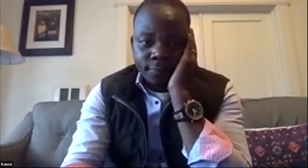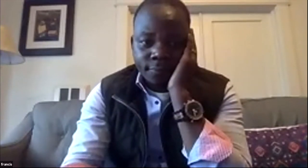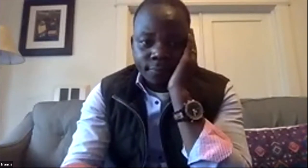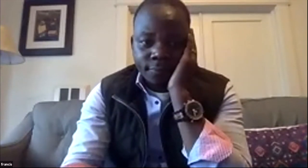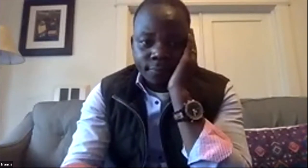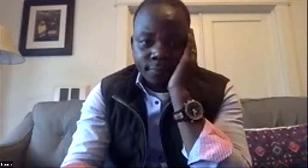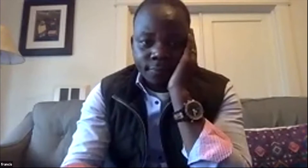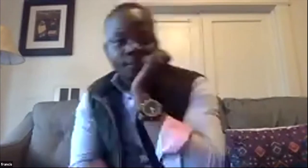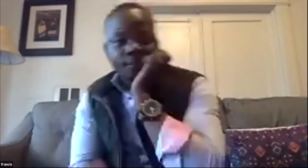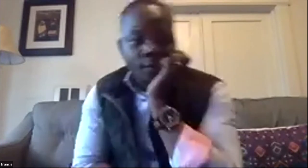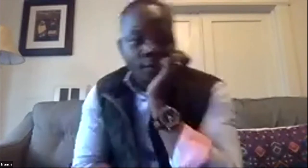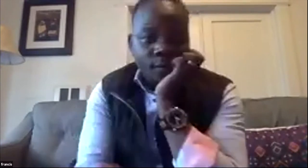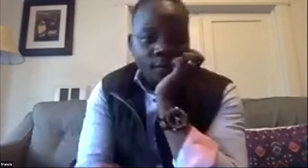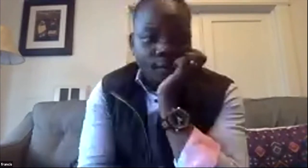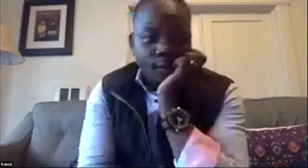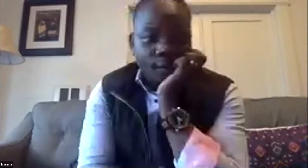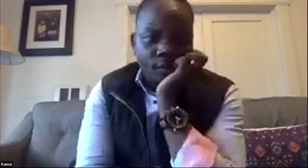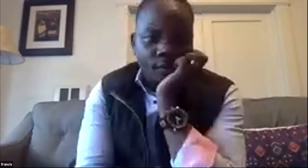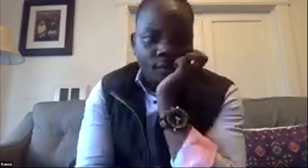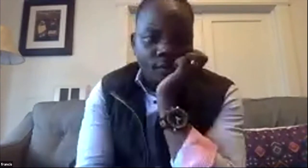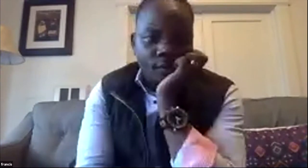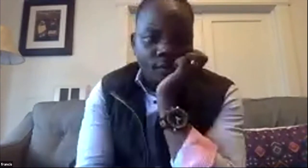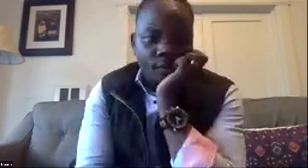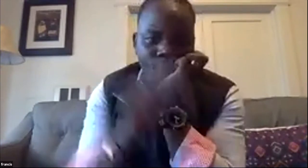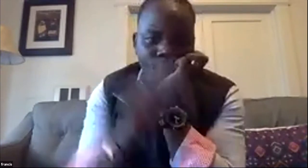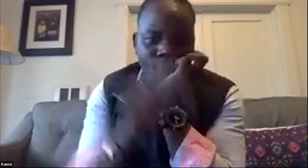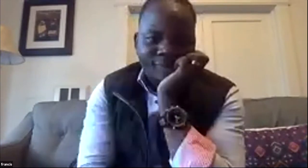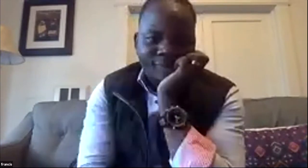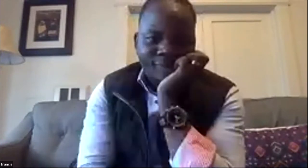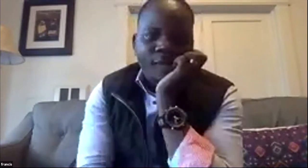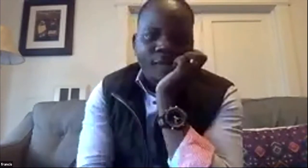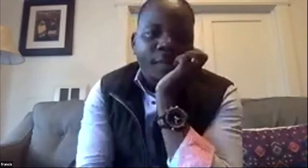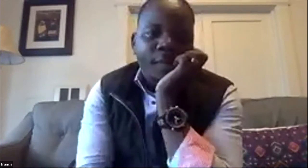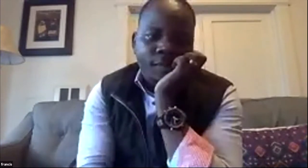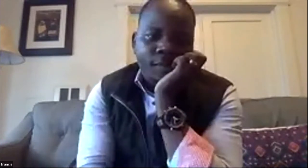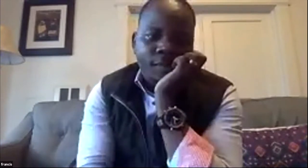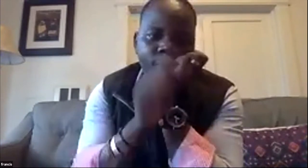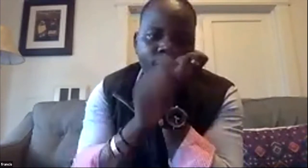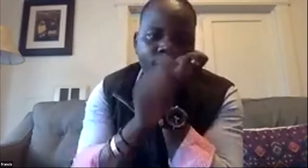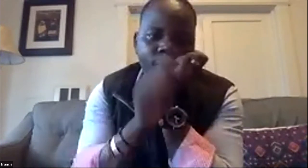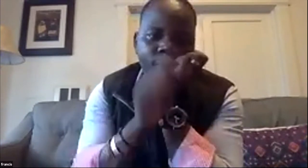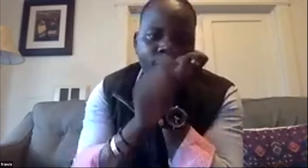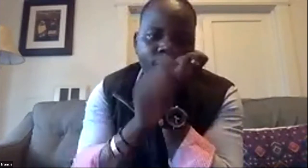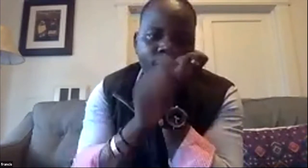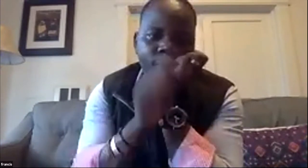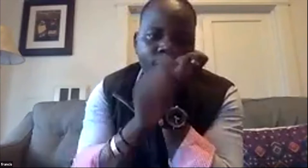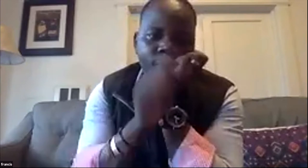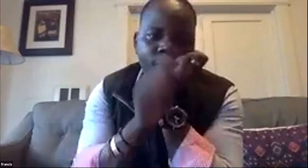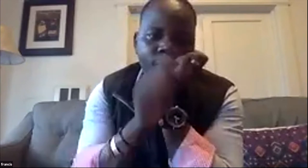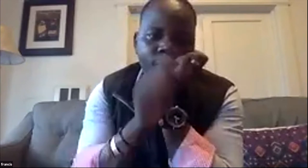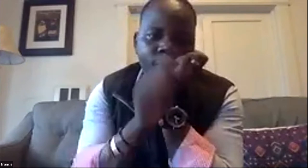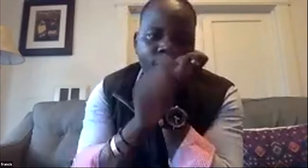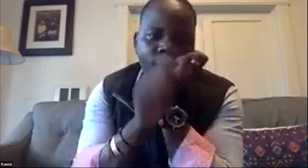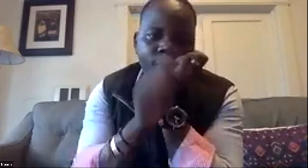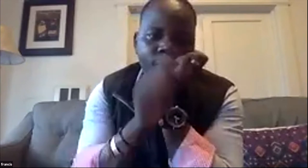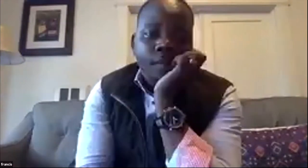at that video after and christy is telling that she can um she's